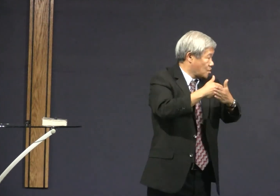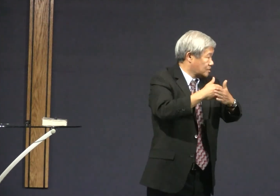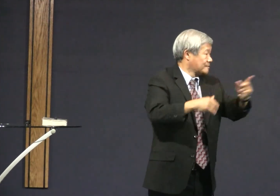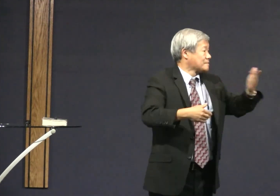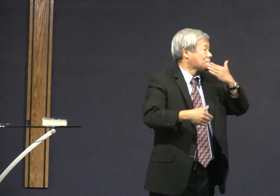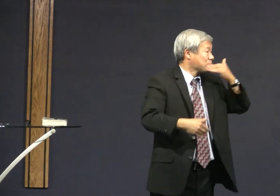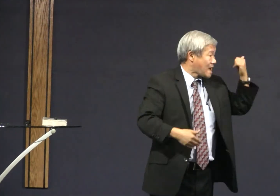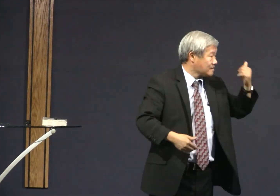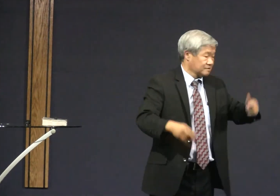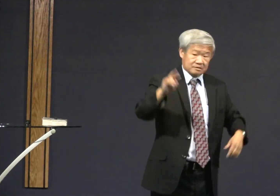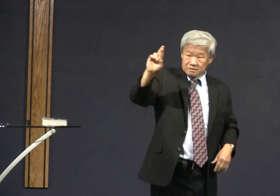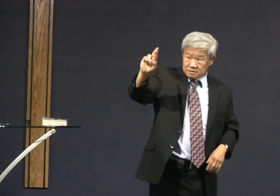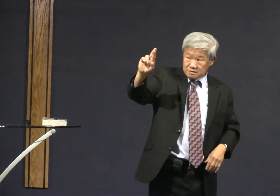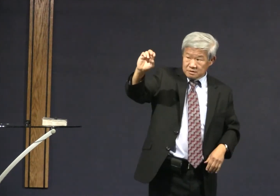and try to reprove them